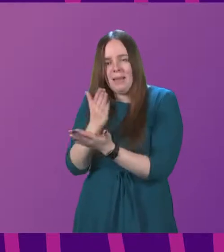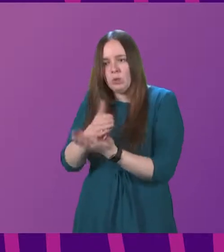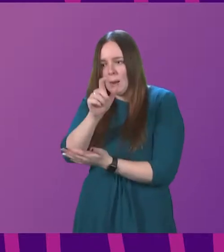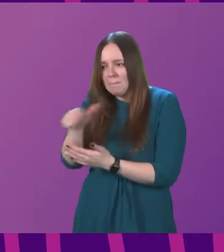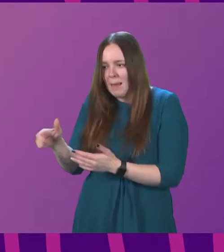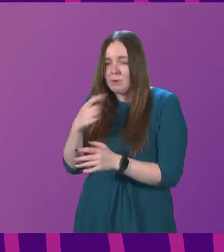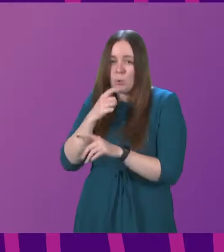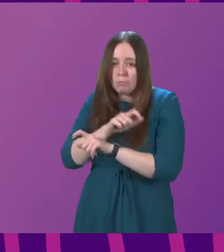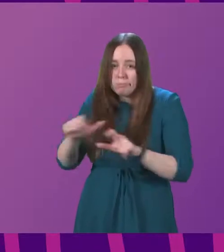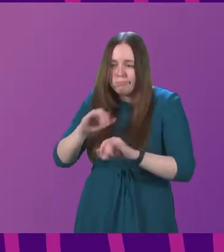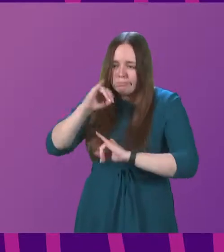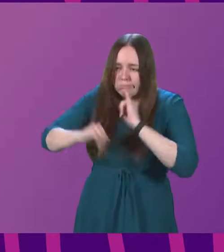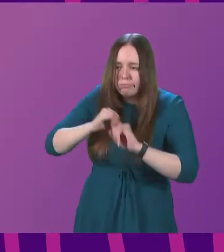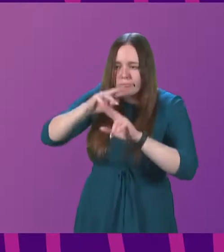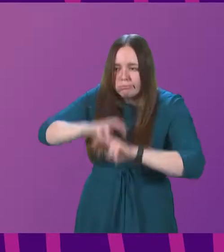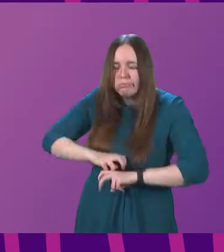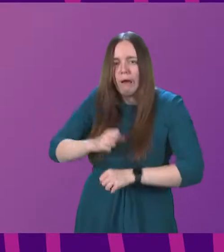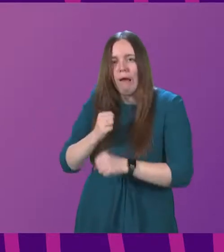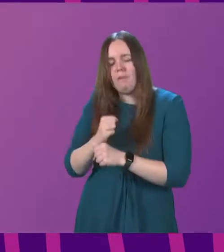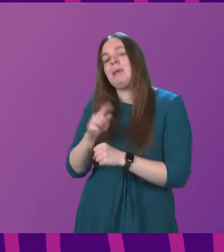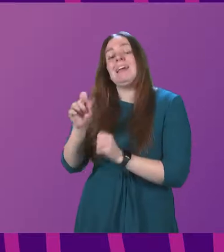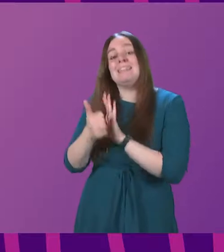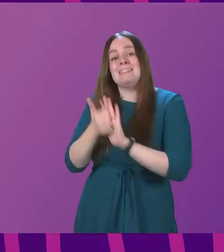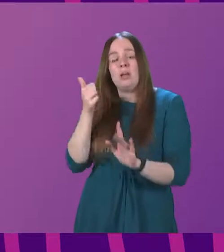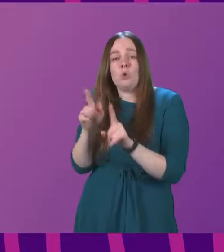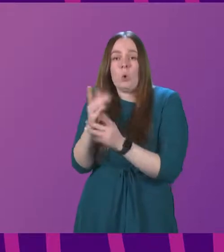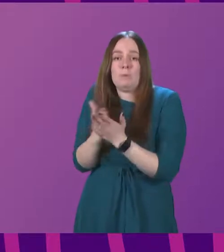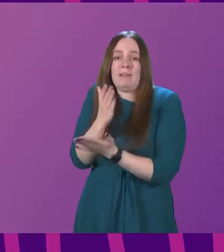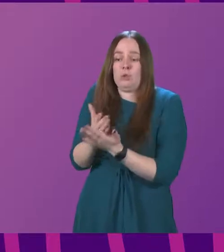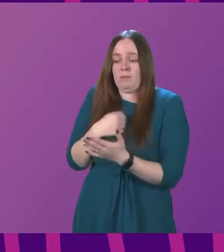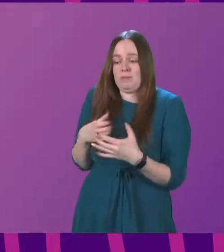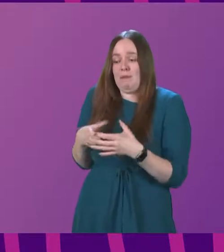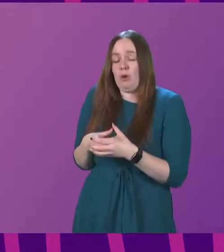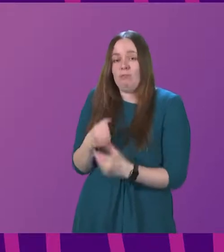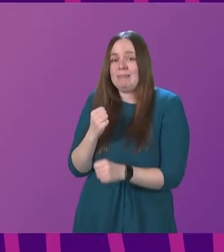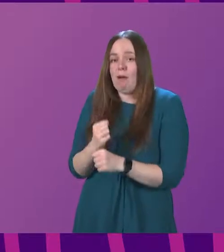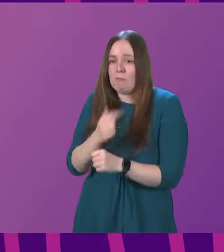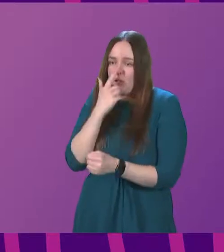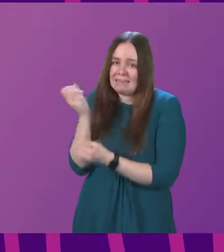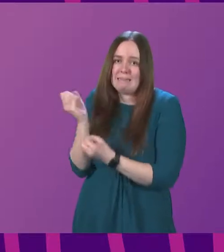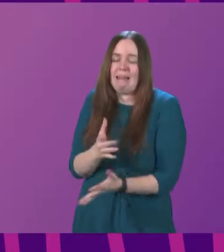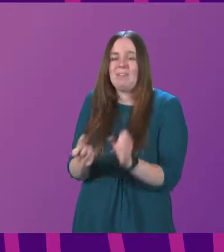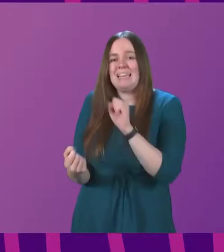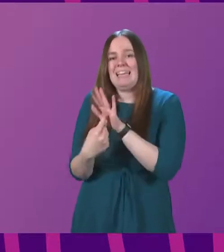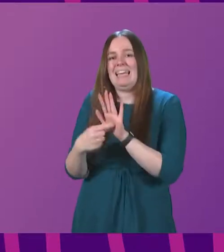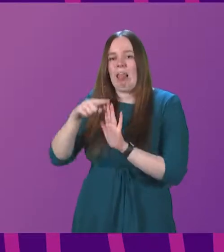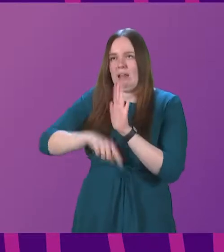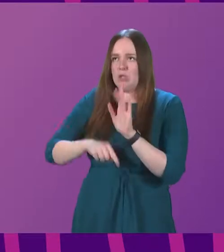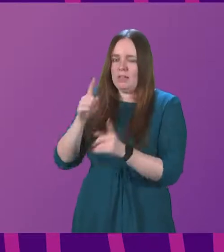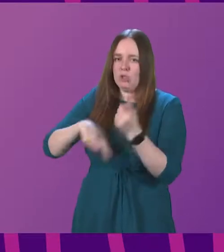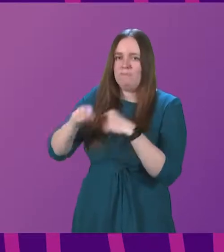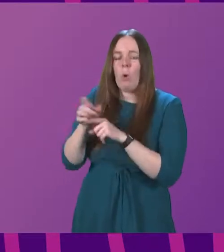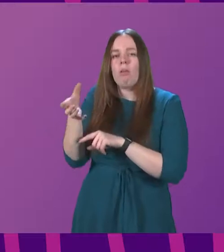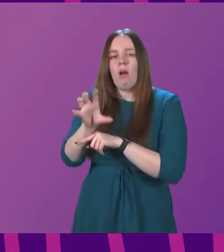to scrutinise and hold government to account. His skills also helped ensure that as a minority government, we were able to deliver on key legislation for the country.